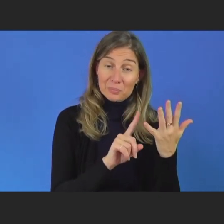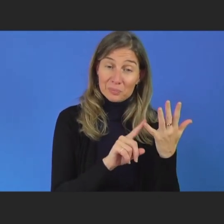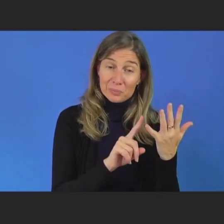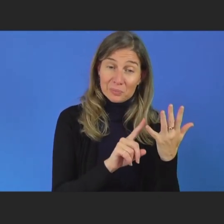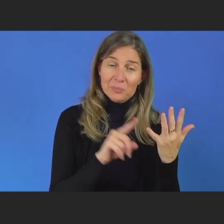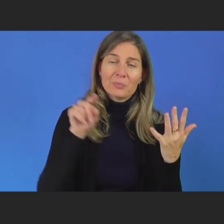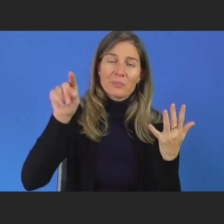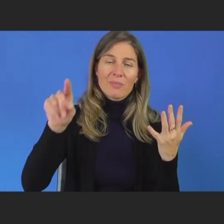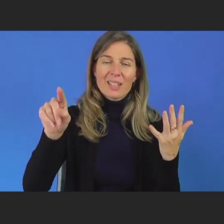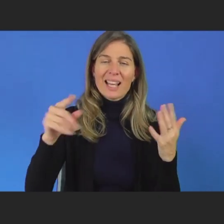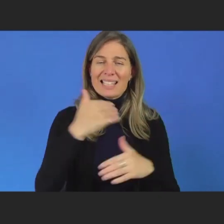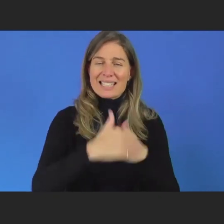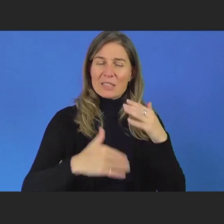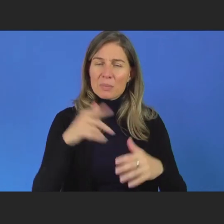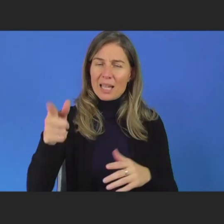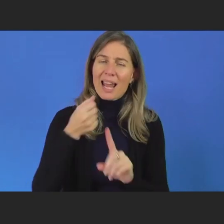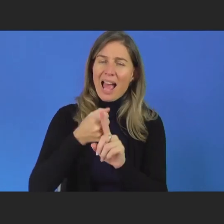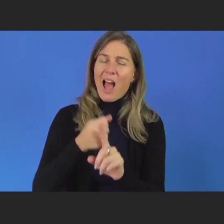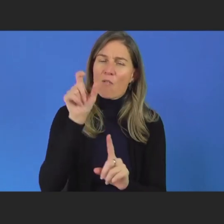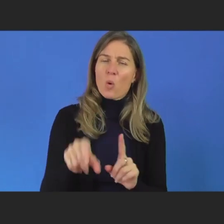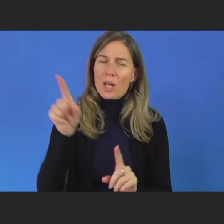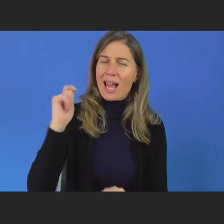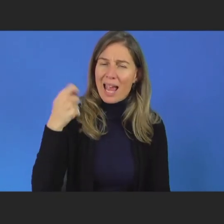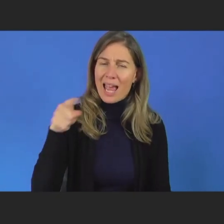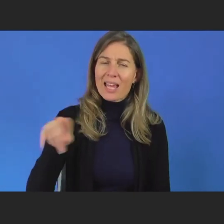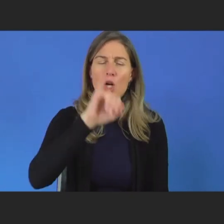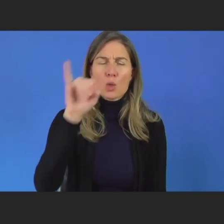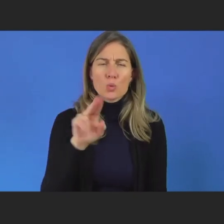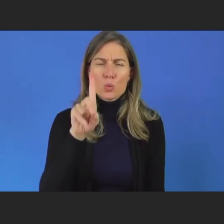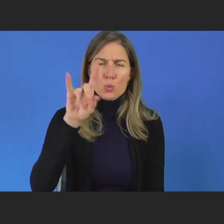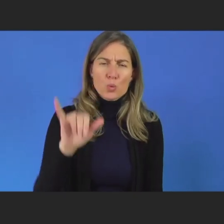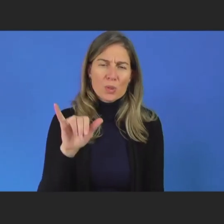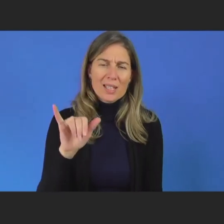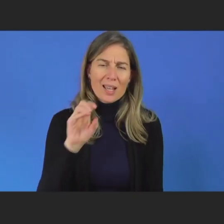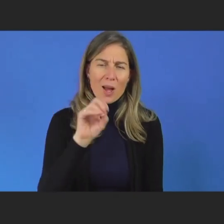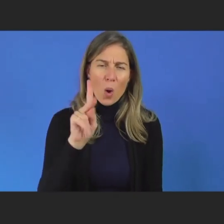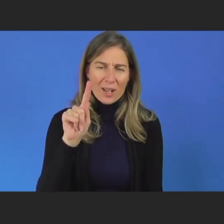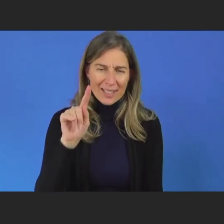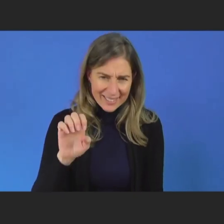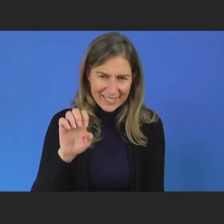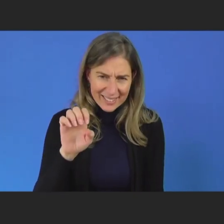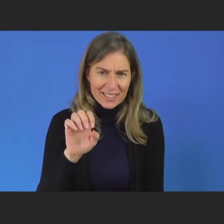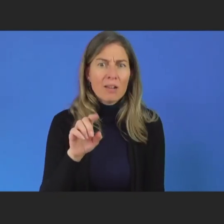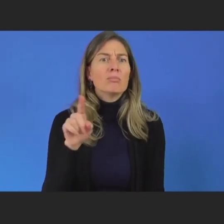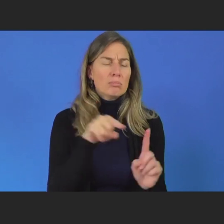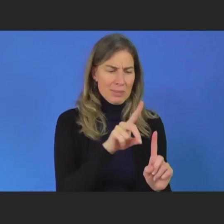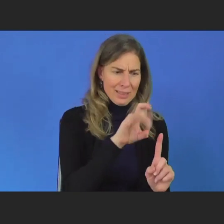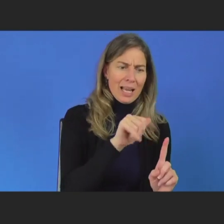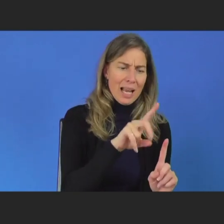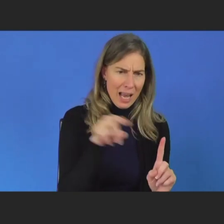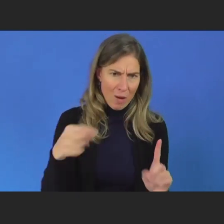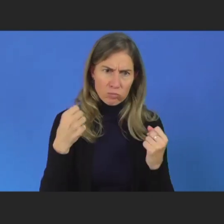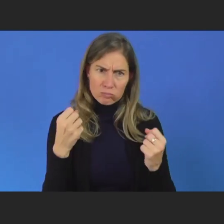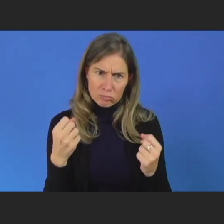advocate in Kenya, and she's been also very active in the DCAD and working with